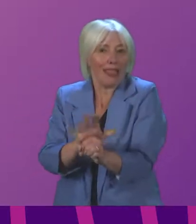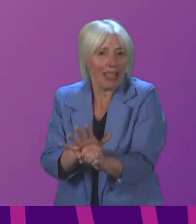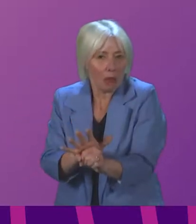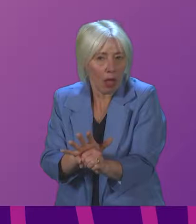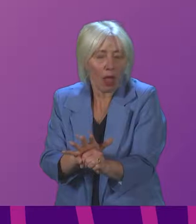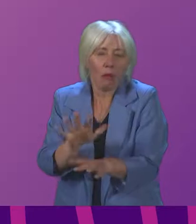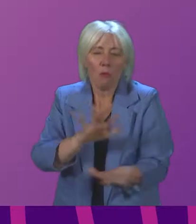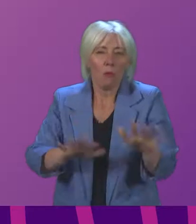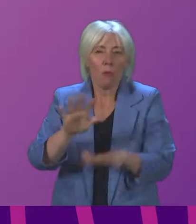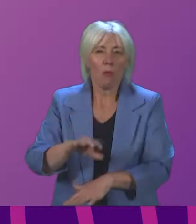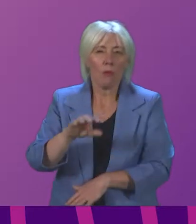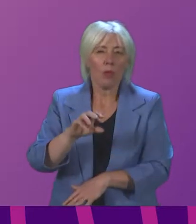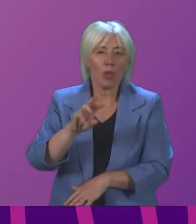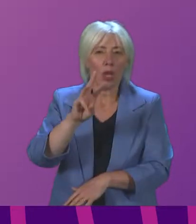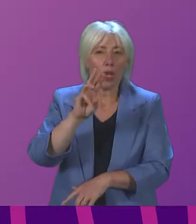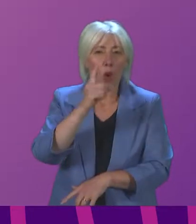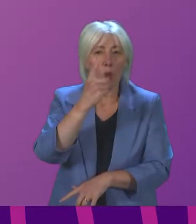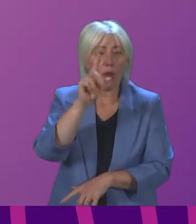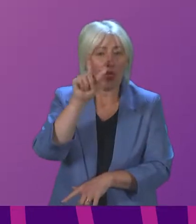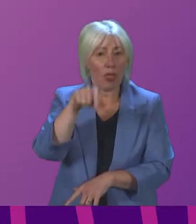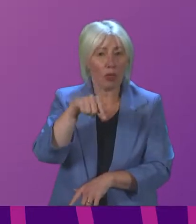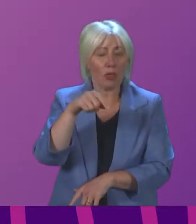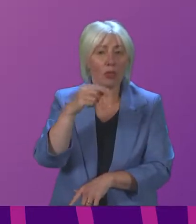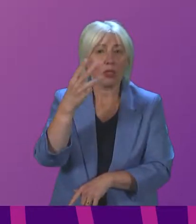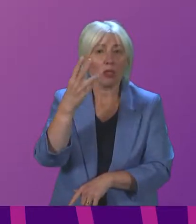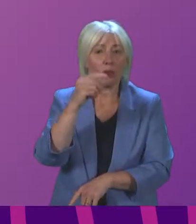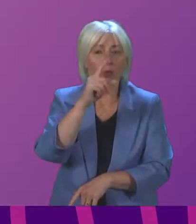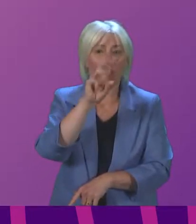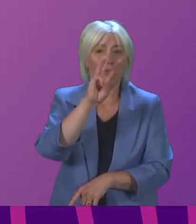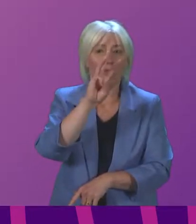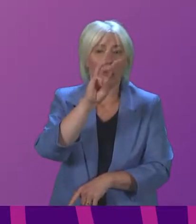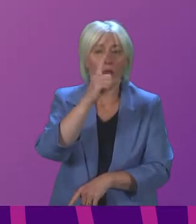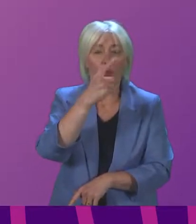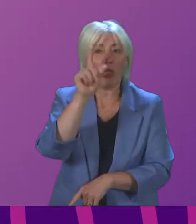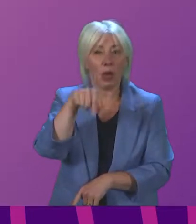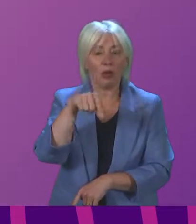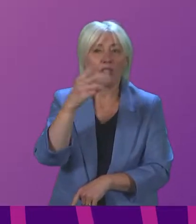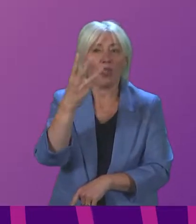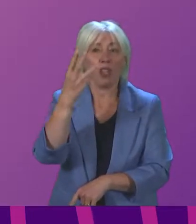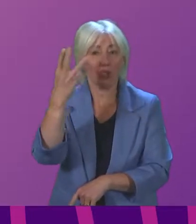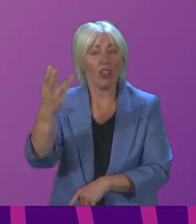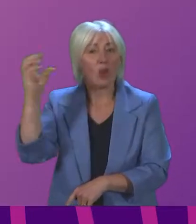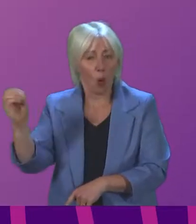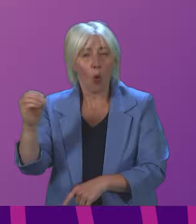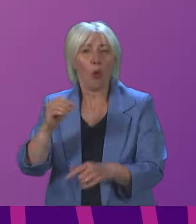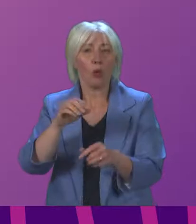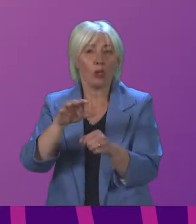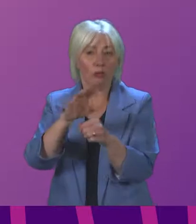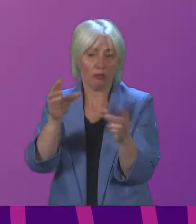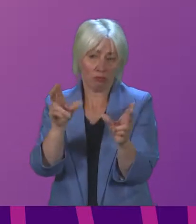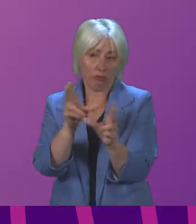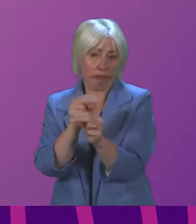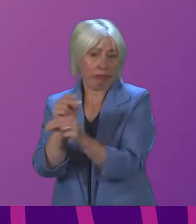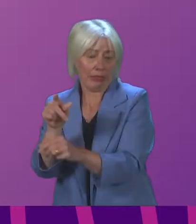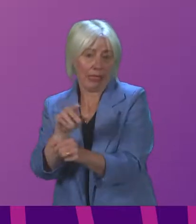there were approximately 1,330 trials outstanding in our sheriff and jury courts, and there are now